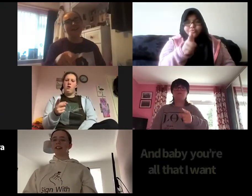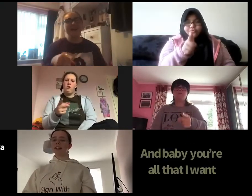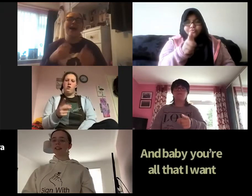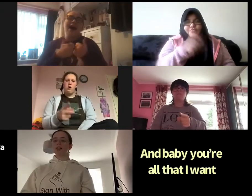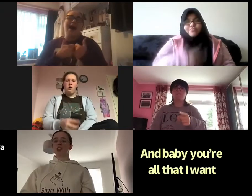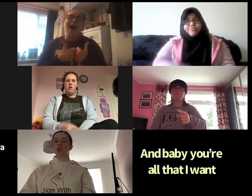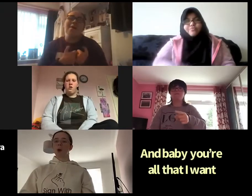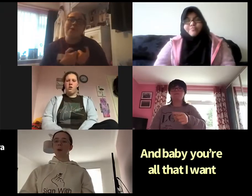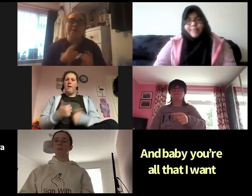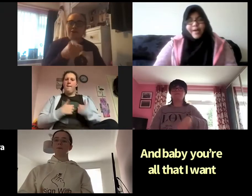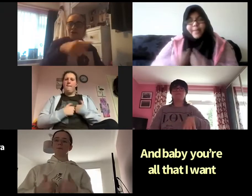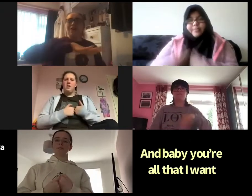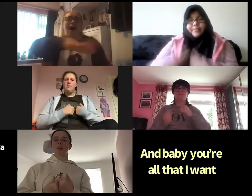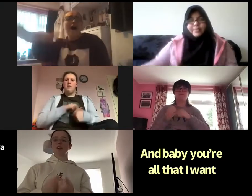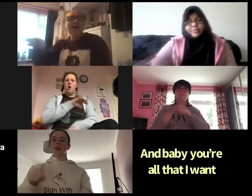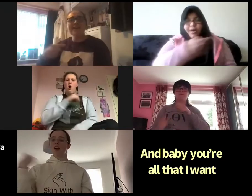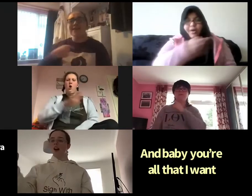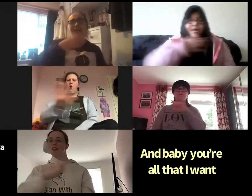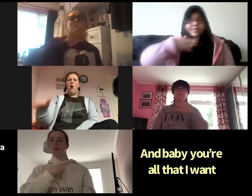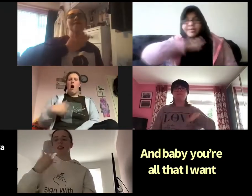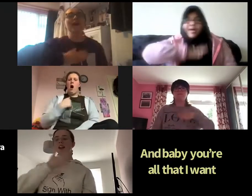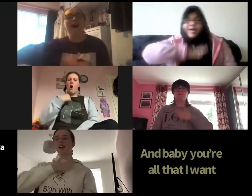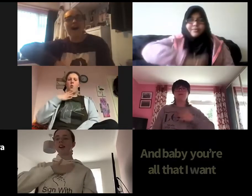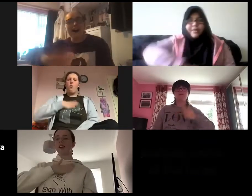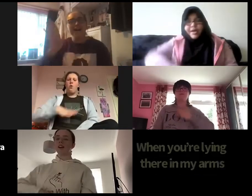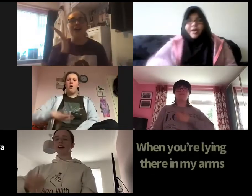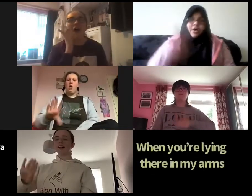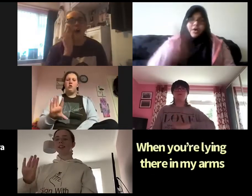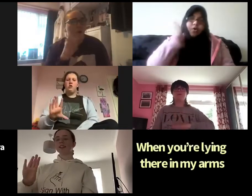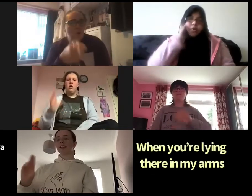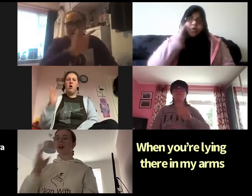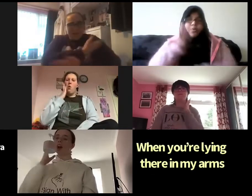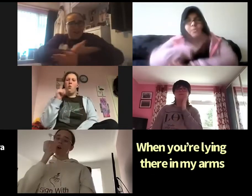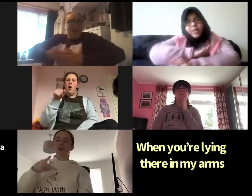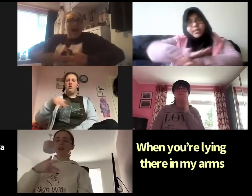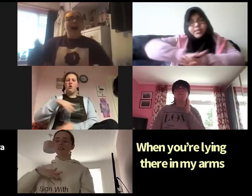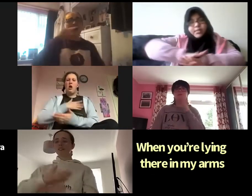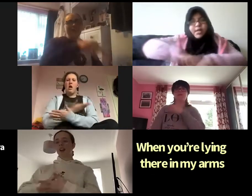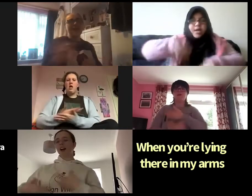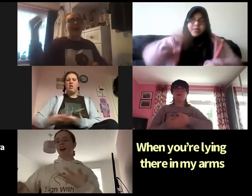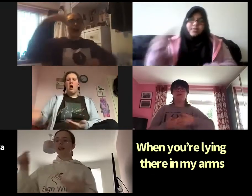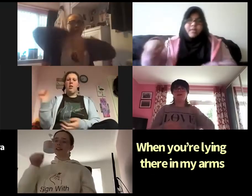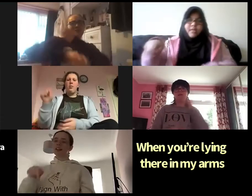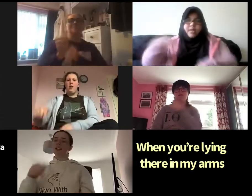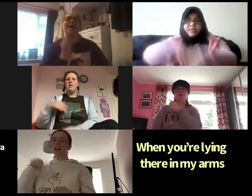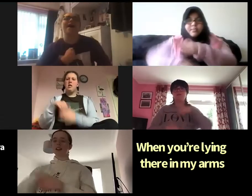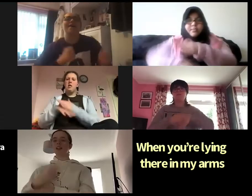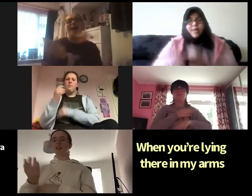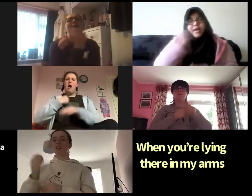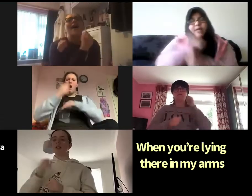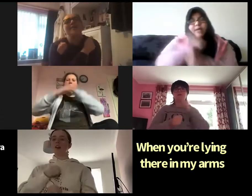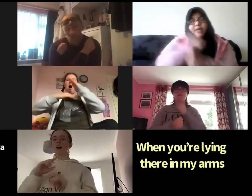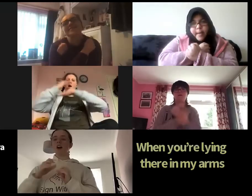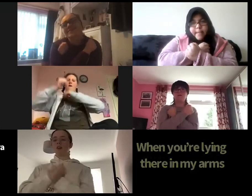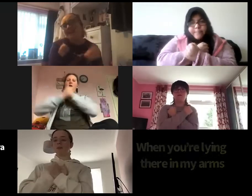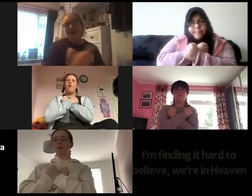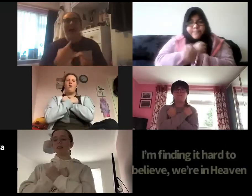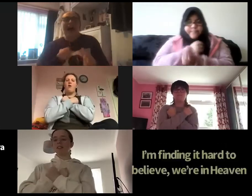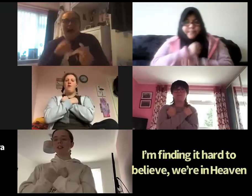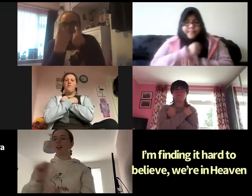And baby, you're all that I want When you're lying there in my arms I'm